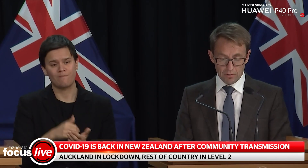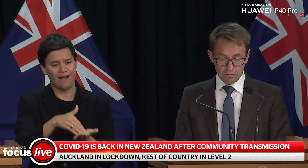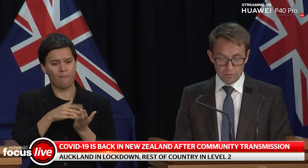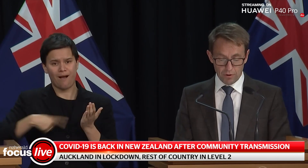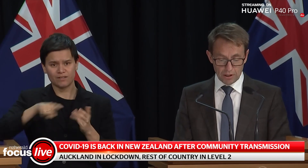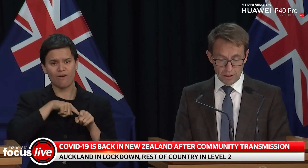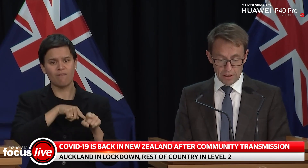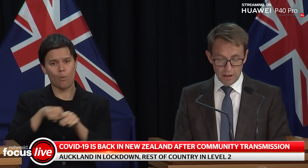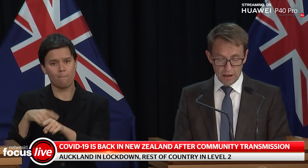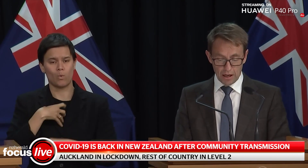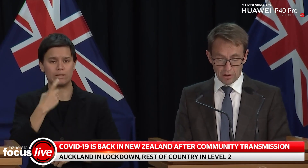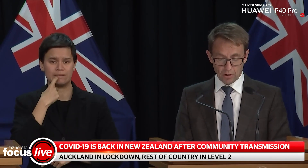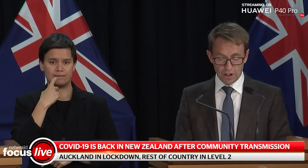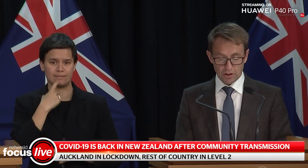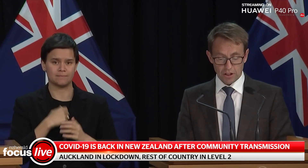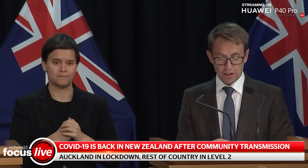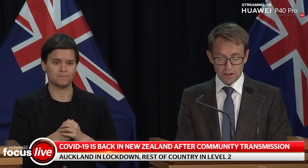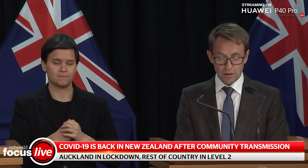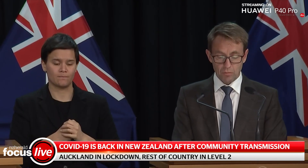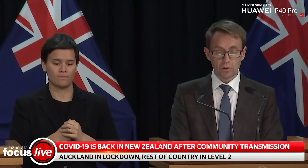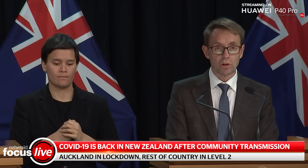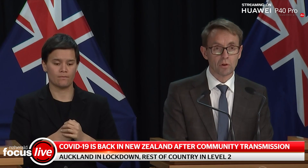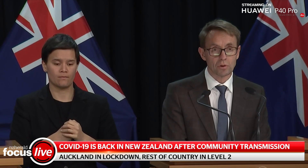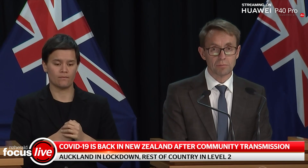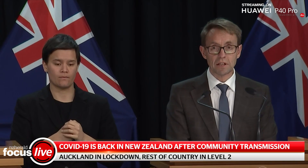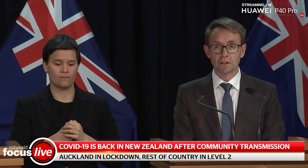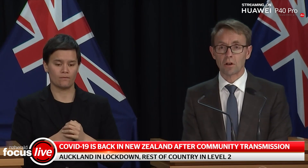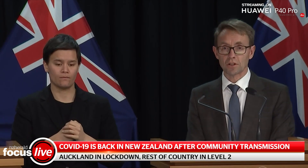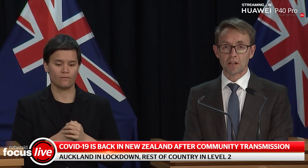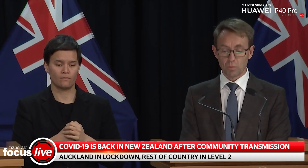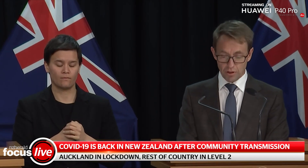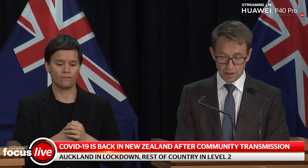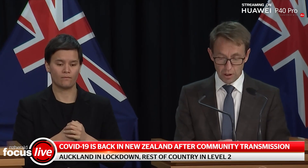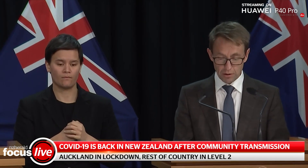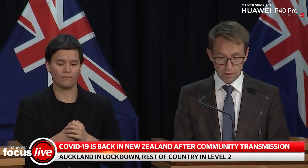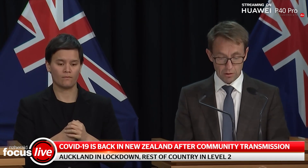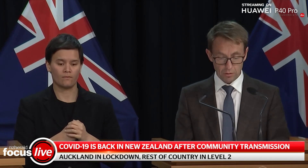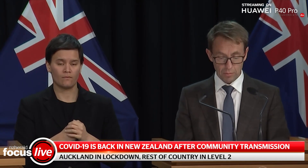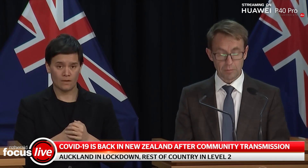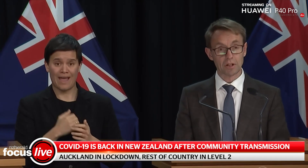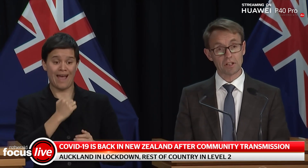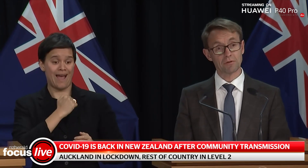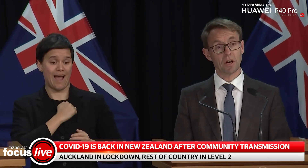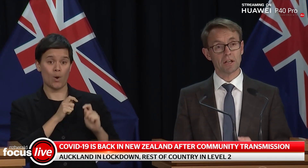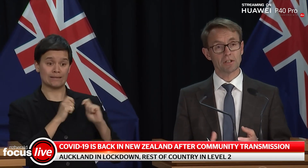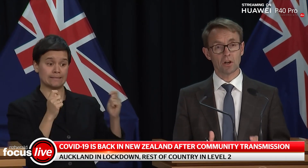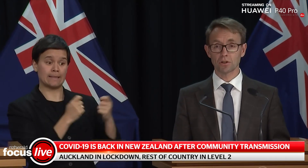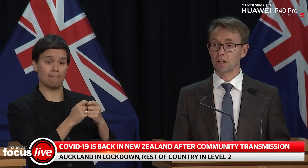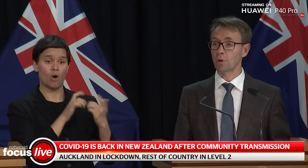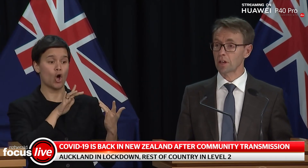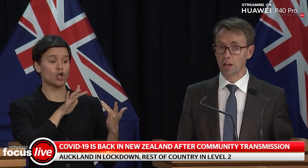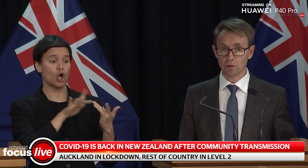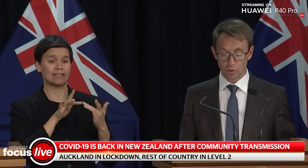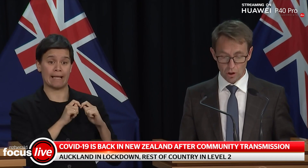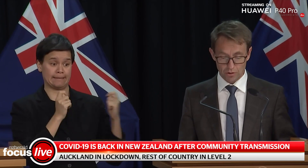And finally, our contact tracing team will, of course, be in contact with anyone who may be identified as a